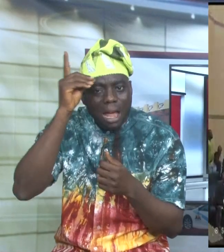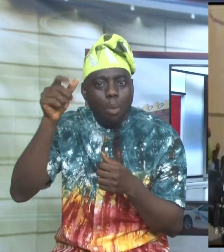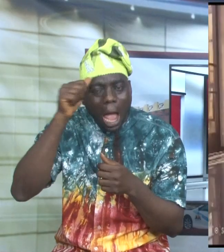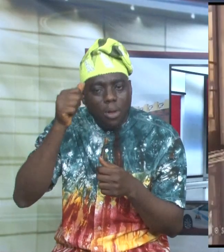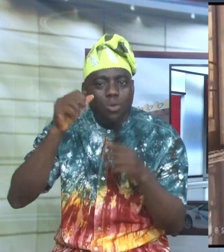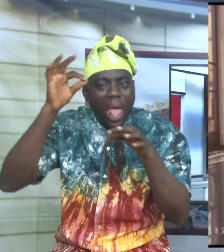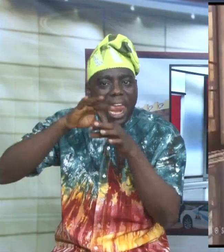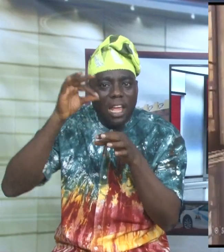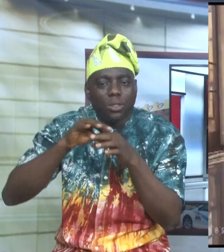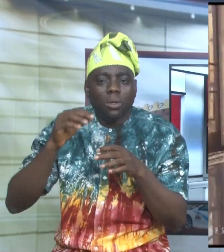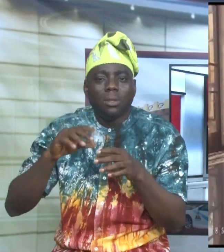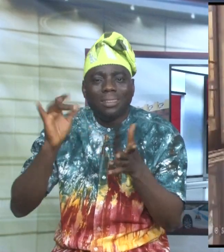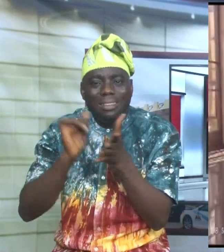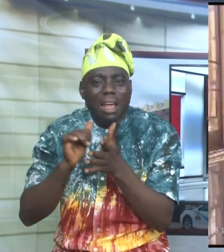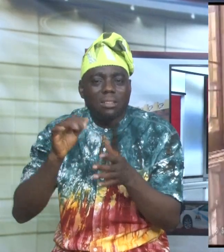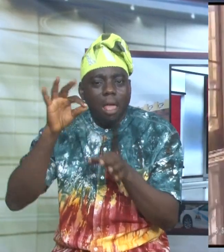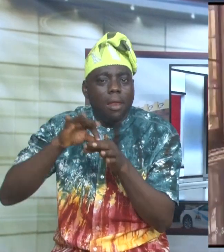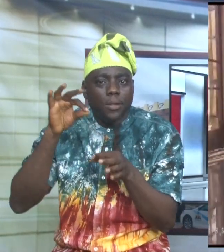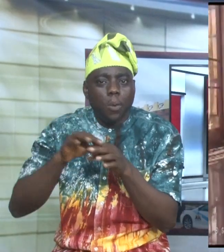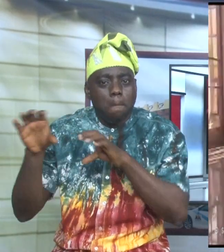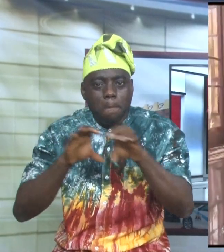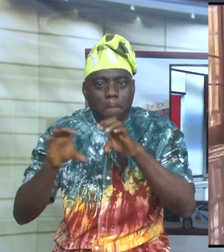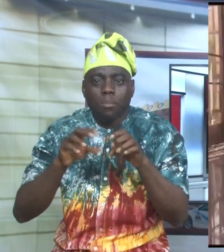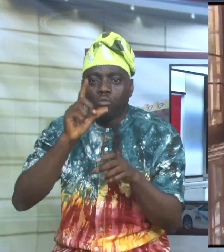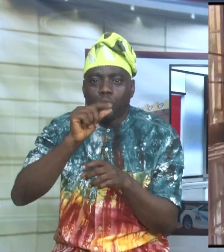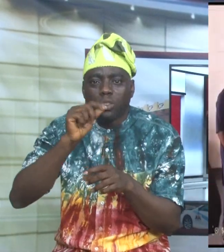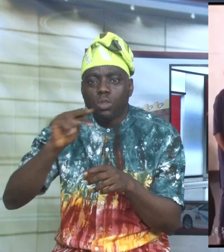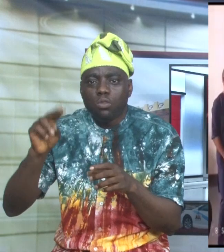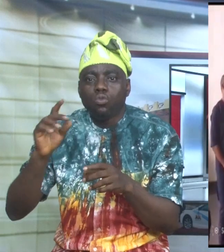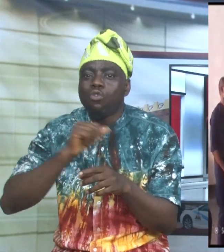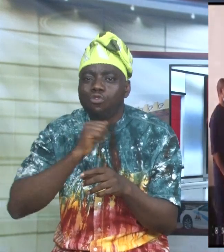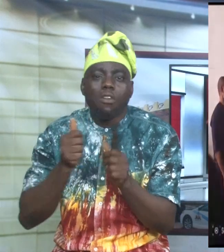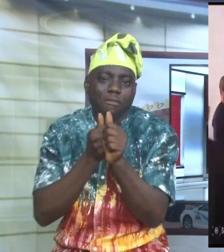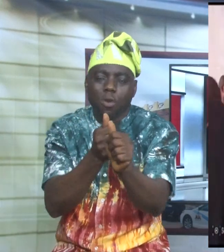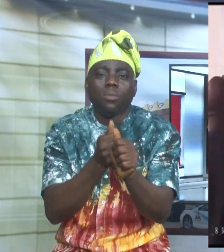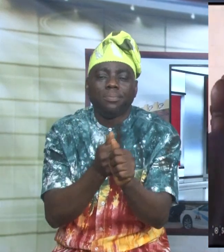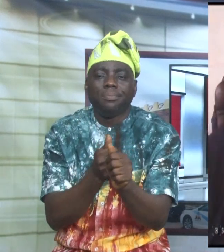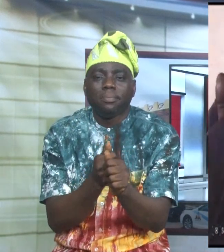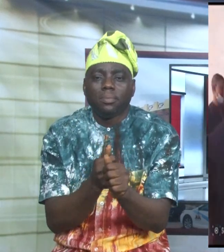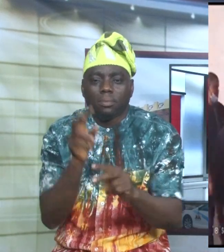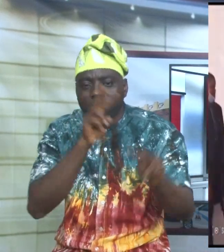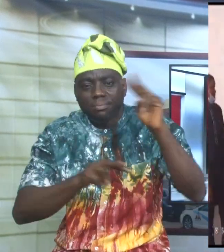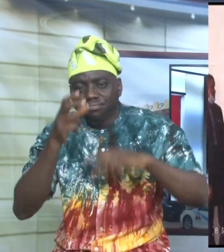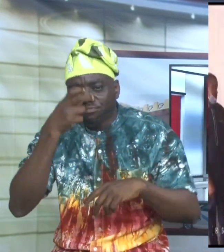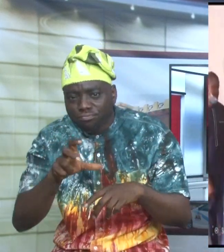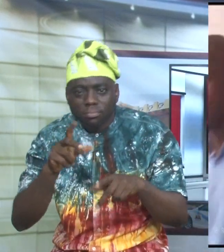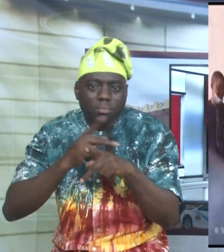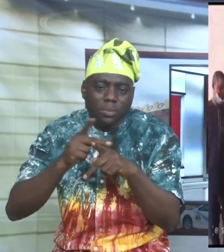-election on the ground that the Electoral Act 2022 was not adhered to, citing corrupt practices and issue